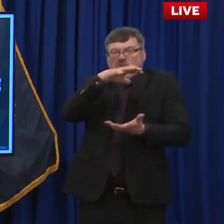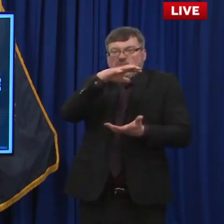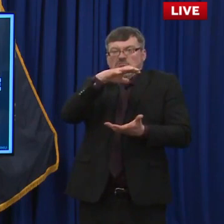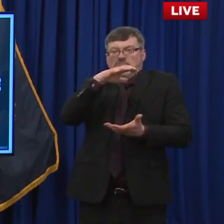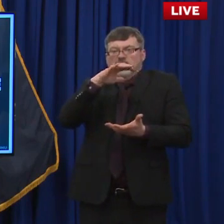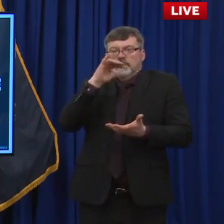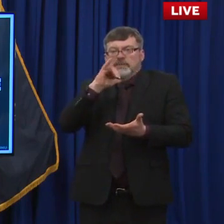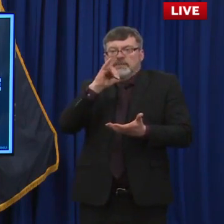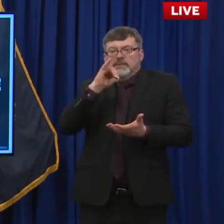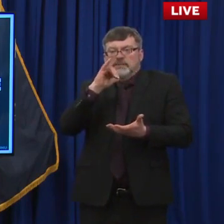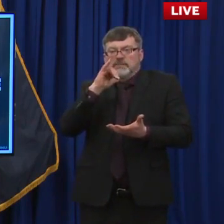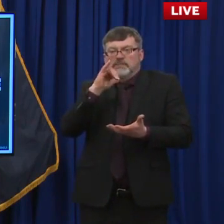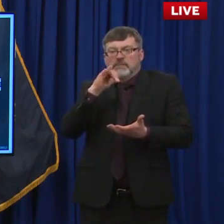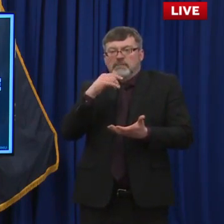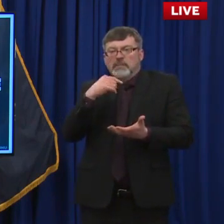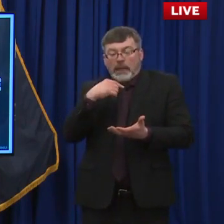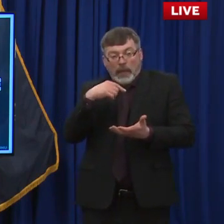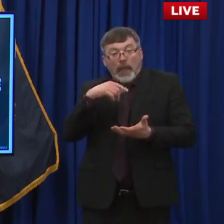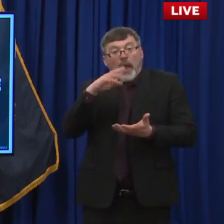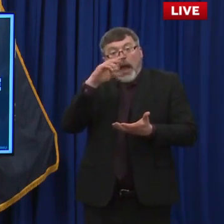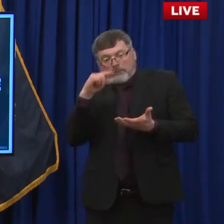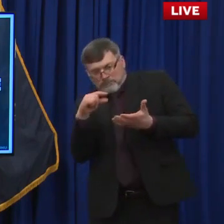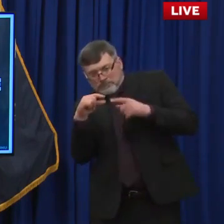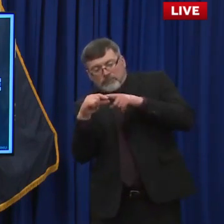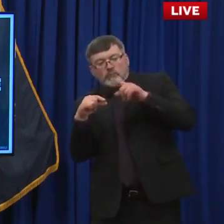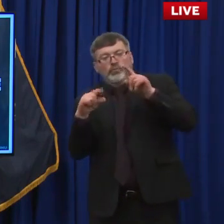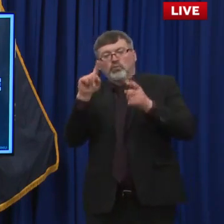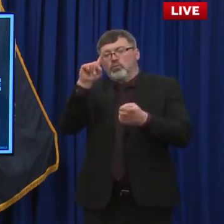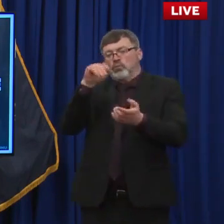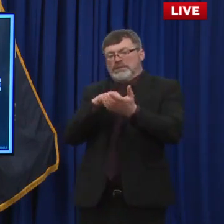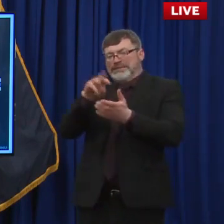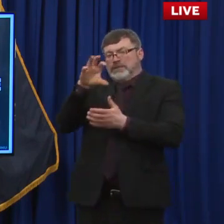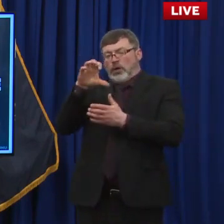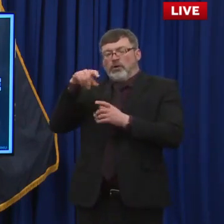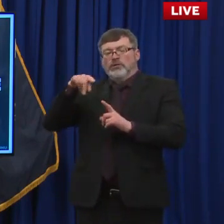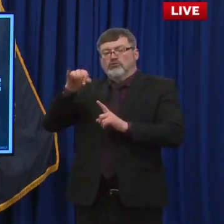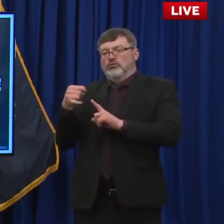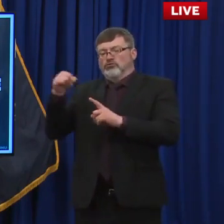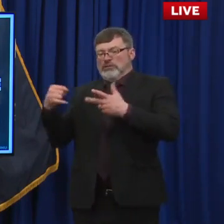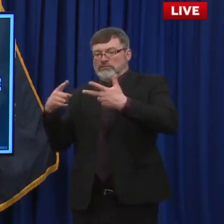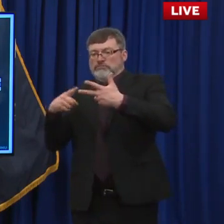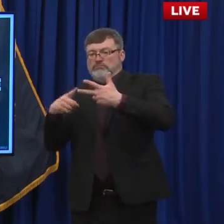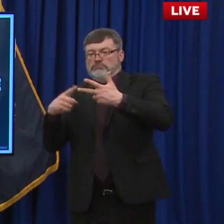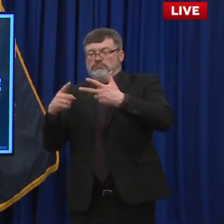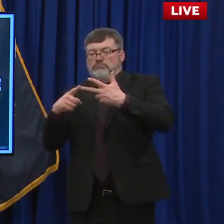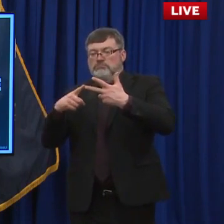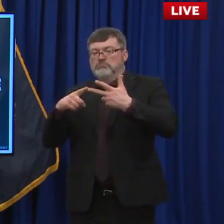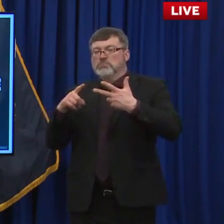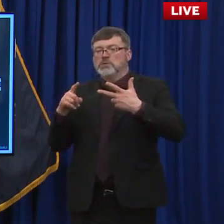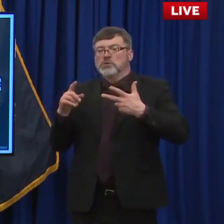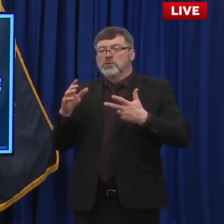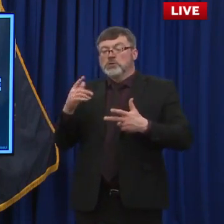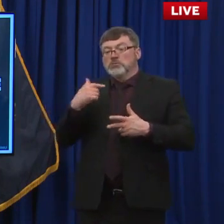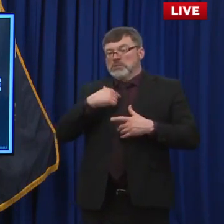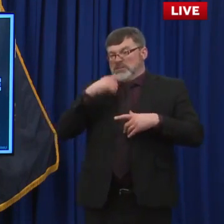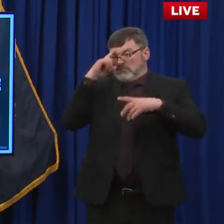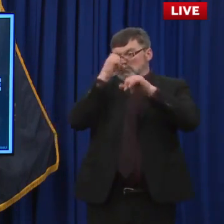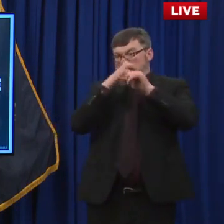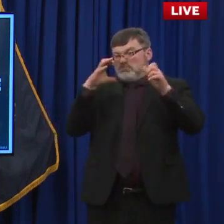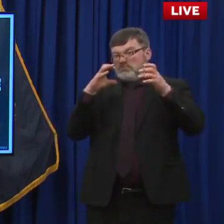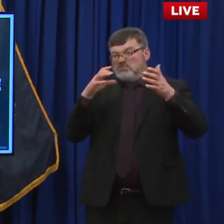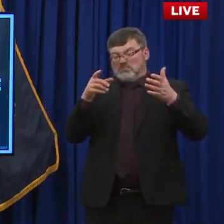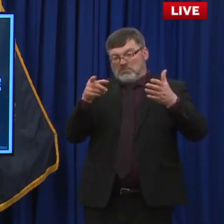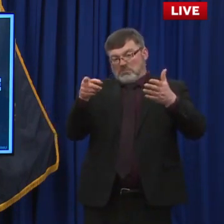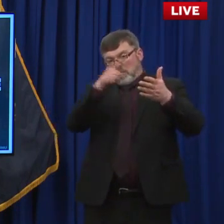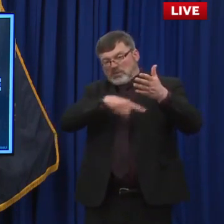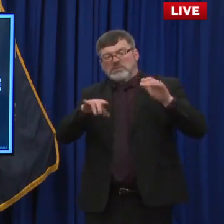similar amount of vaccine next week. Our phase 2A regional vaccination clinics started last Friday on March 12th. And